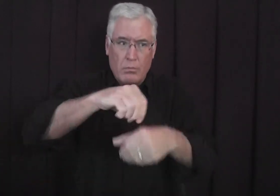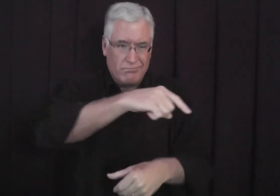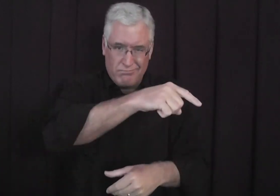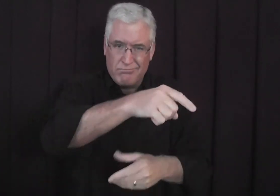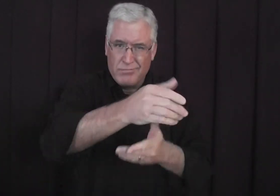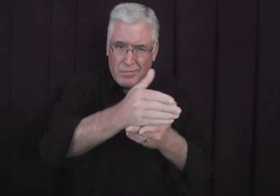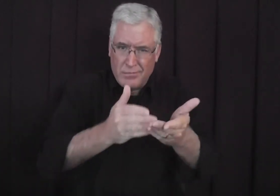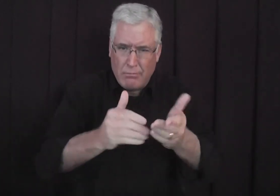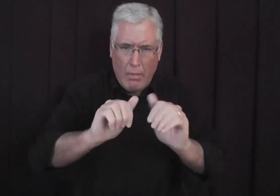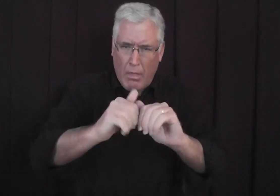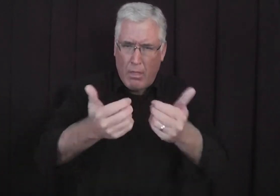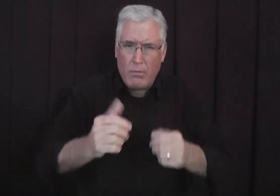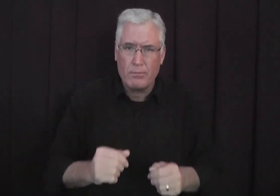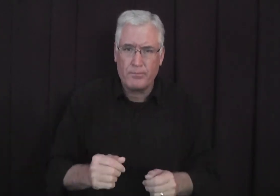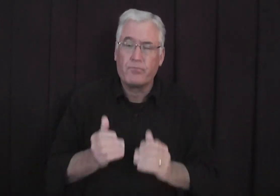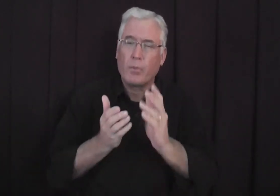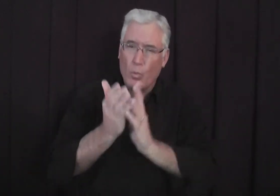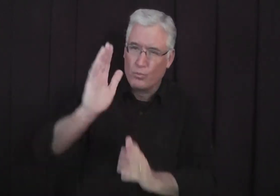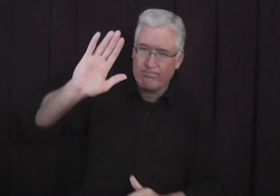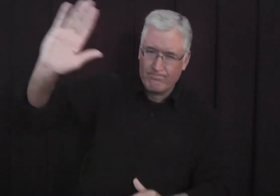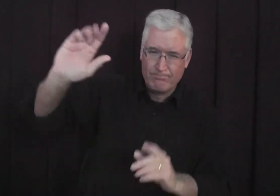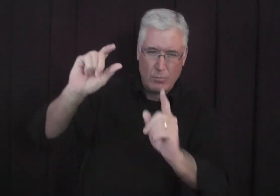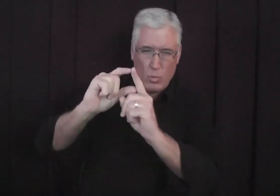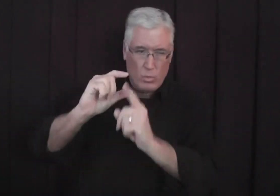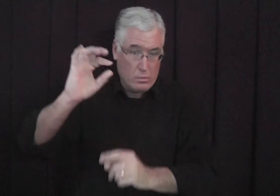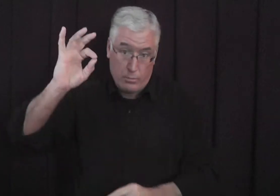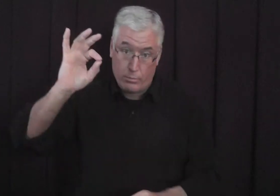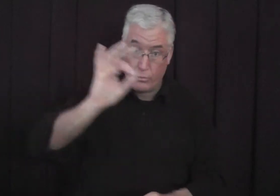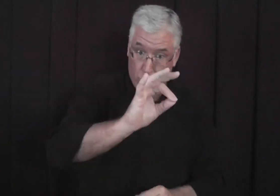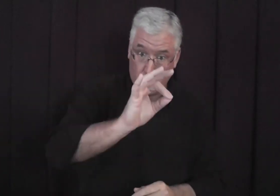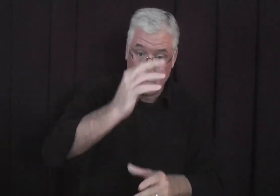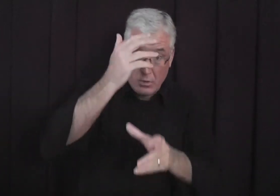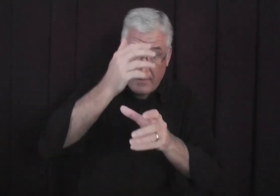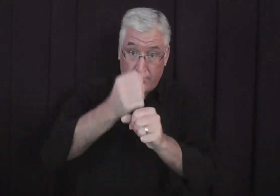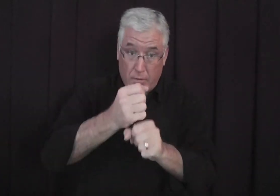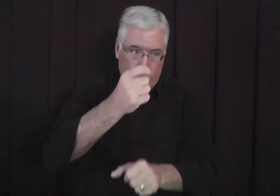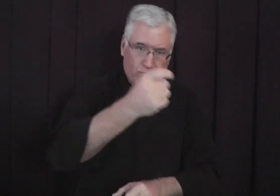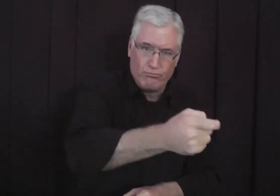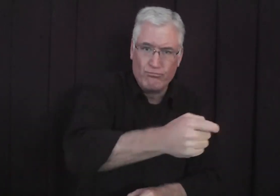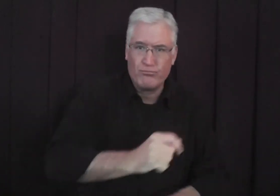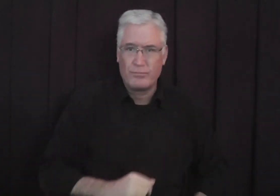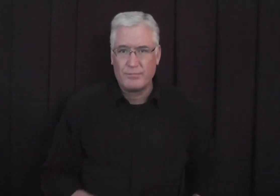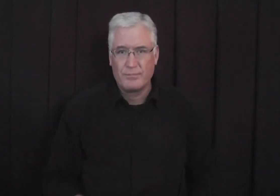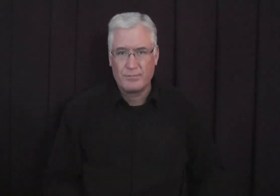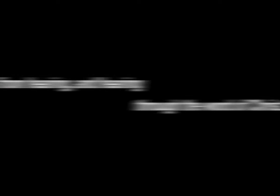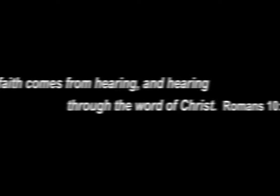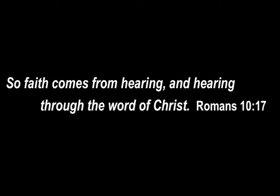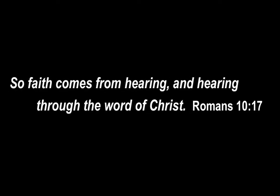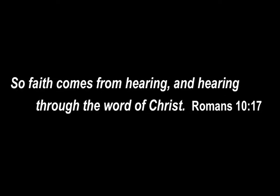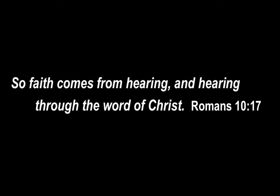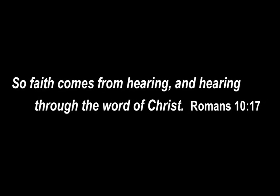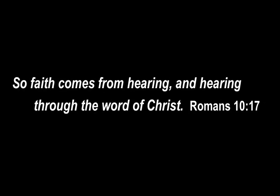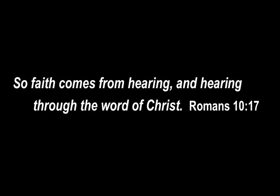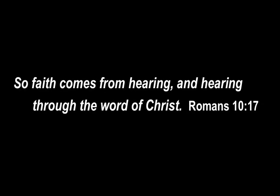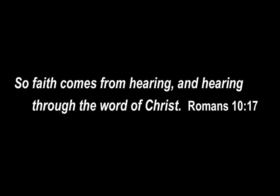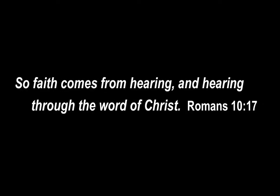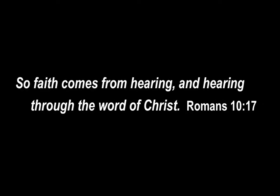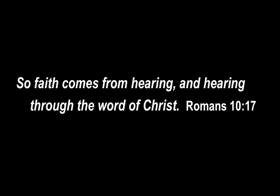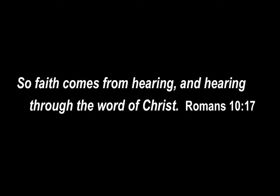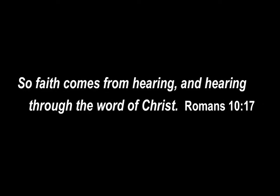this faith happen? Well, it's through the preaching of the word, and through the giving of faith. So faith comes